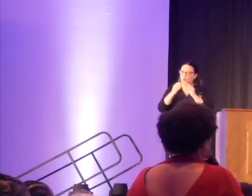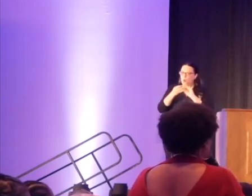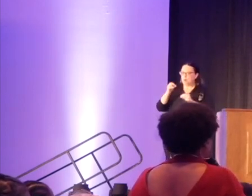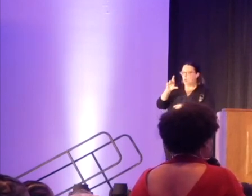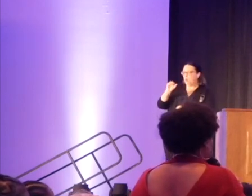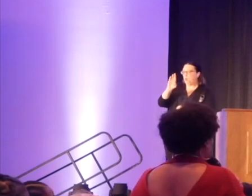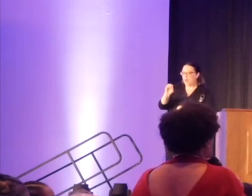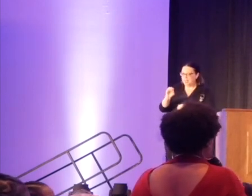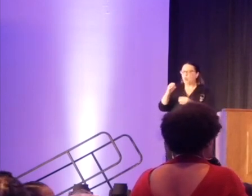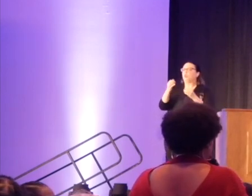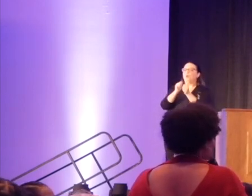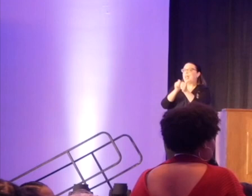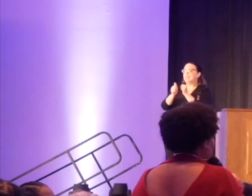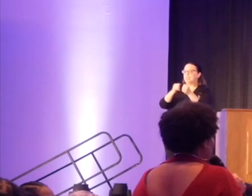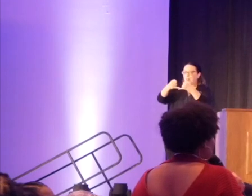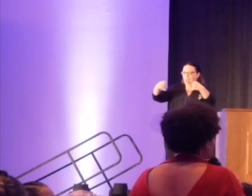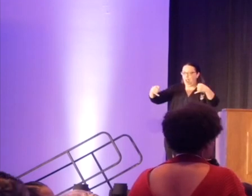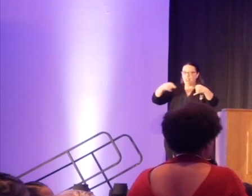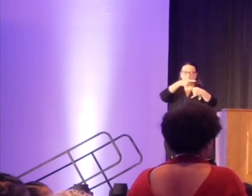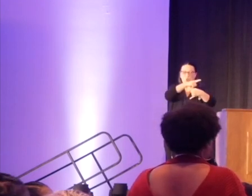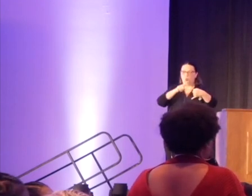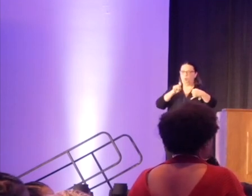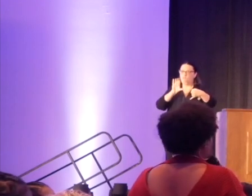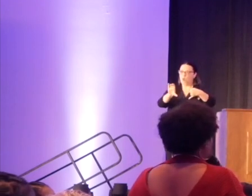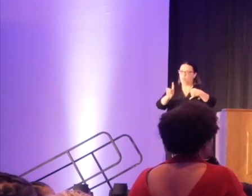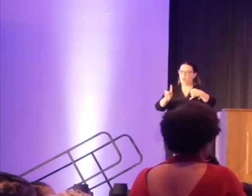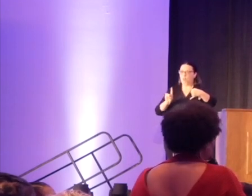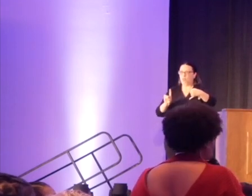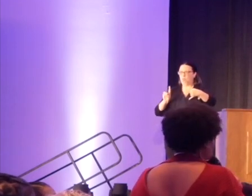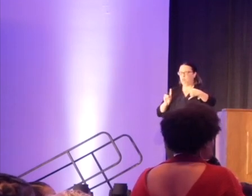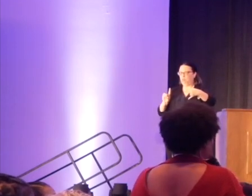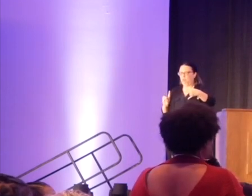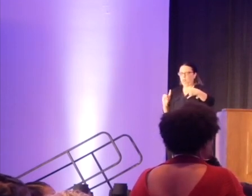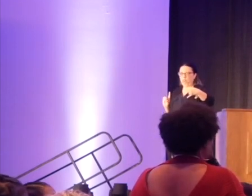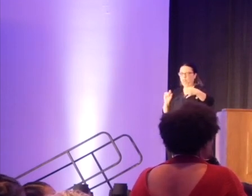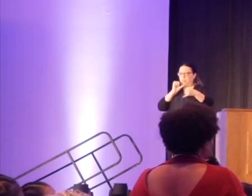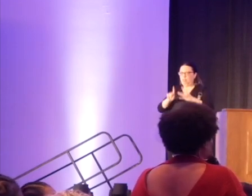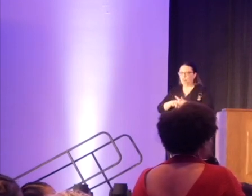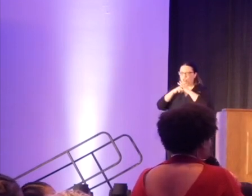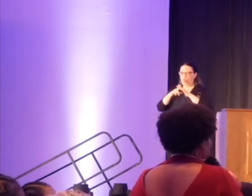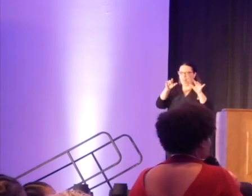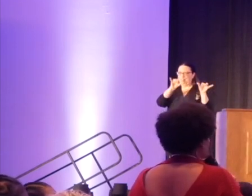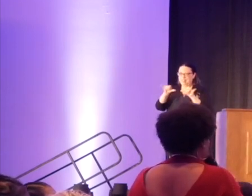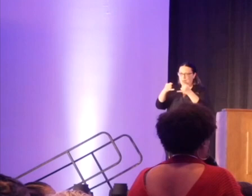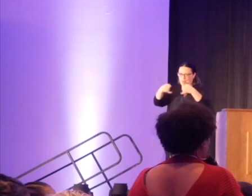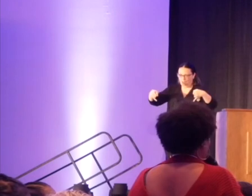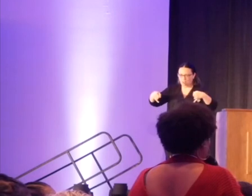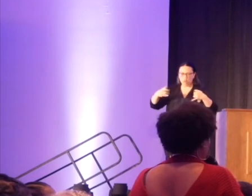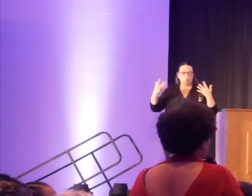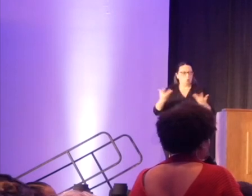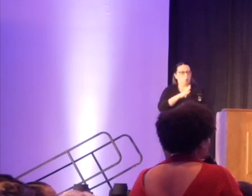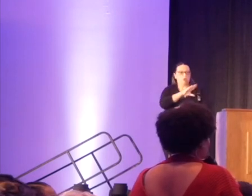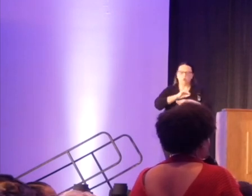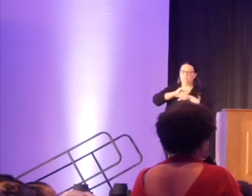set back in those places and not being able to start at the same finish line? So what advice would you have for, like, being able to still come out